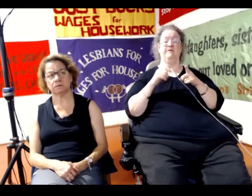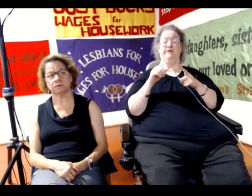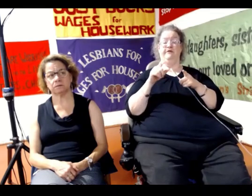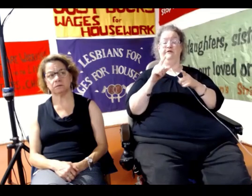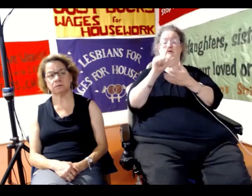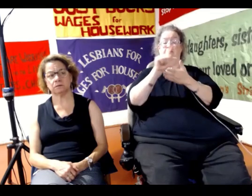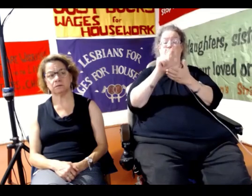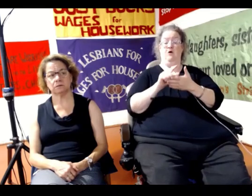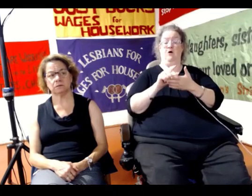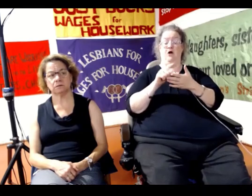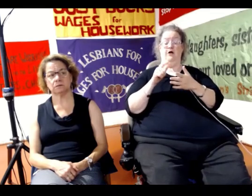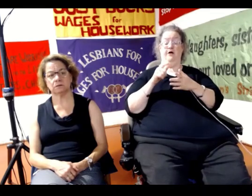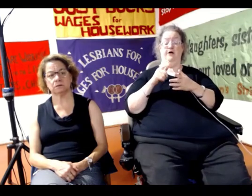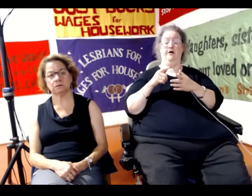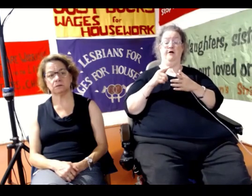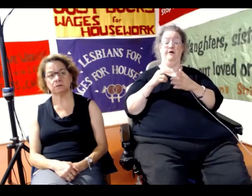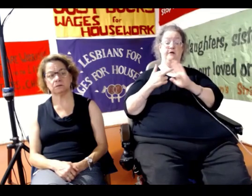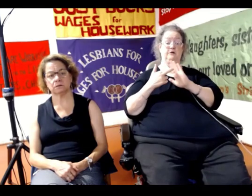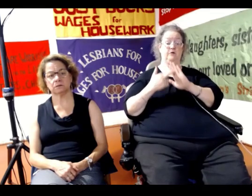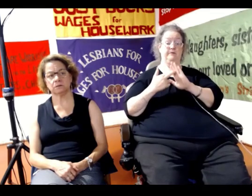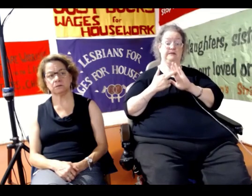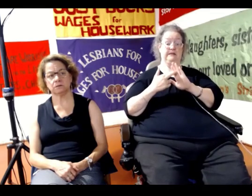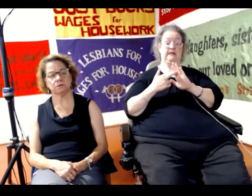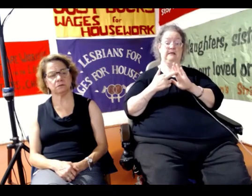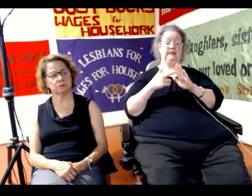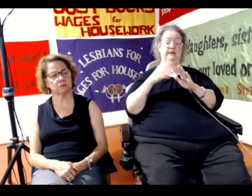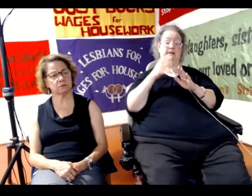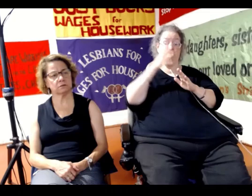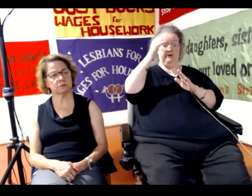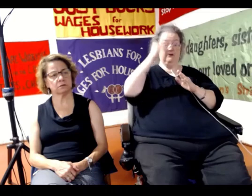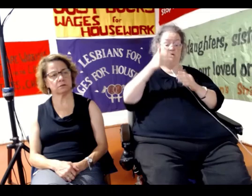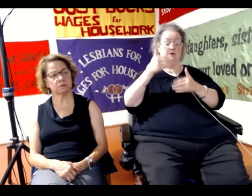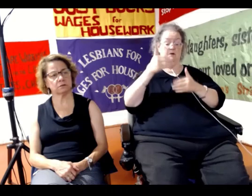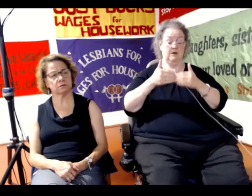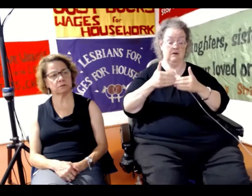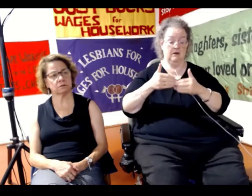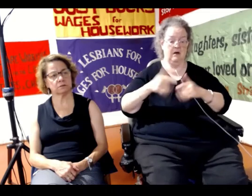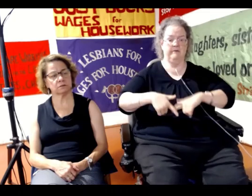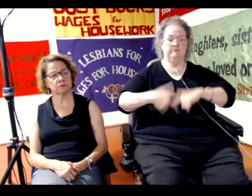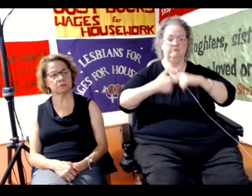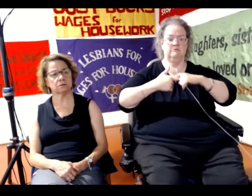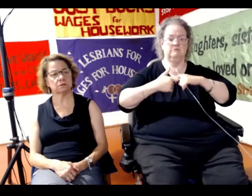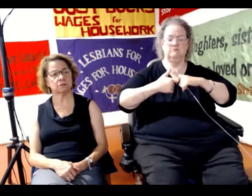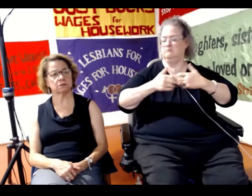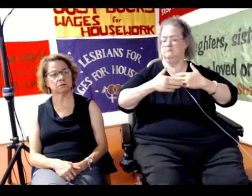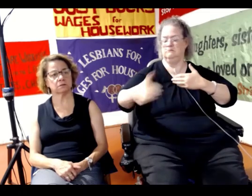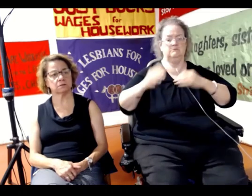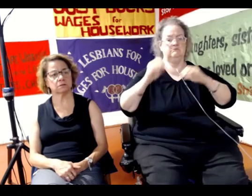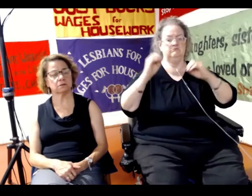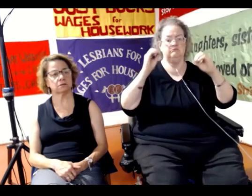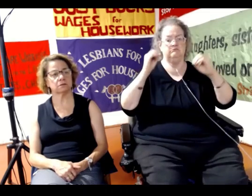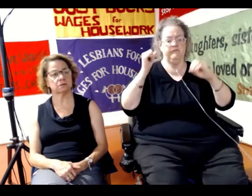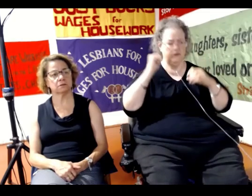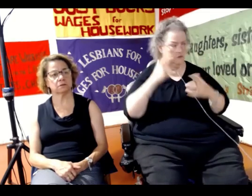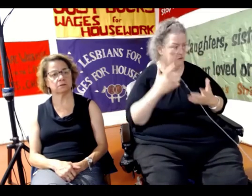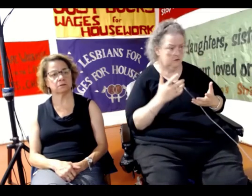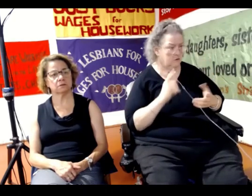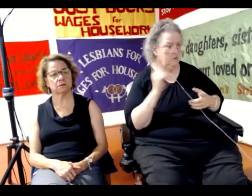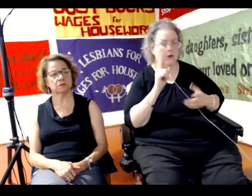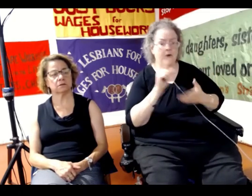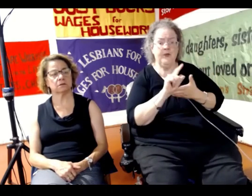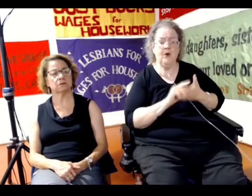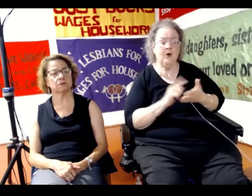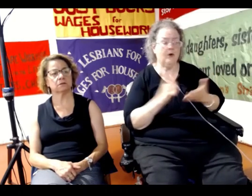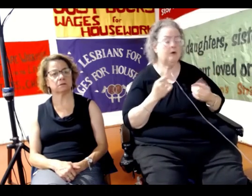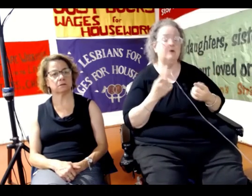representing a parent goes so far and no farther. And then you find yourself, where are you? You know, the lawyers just kind